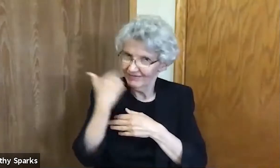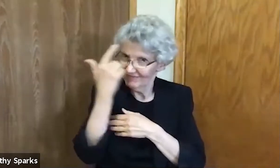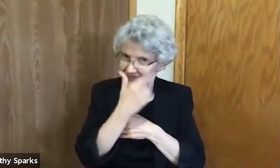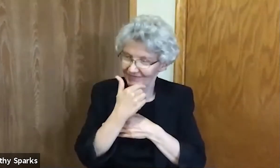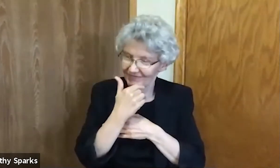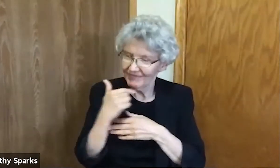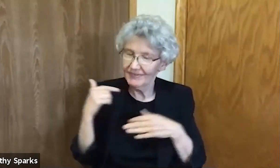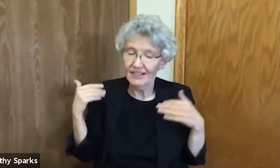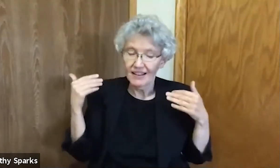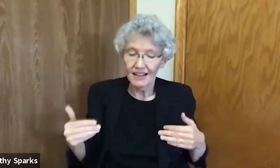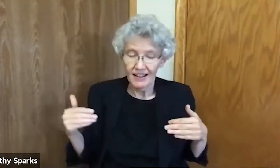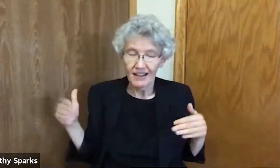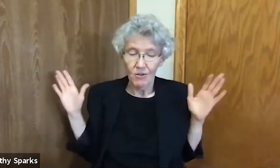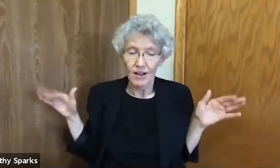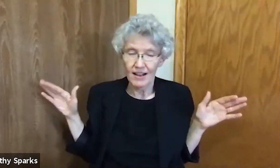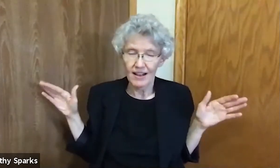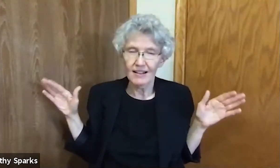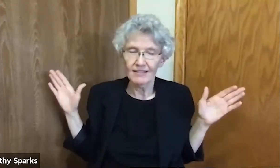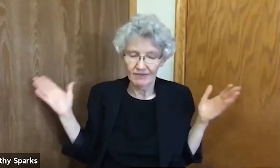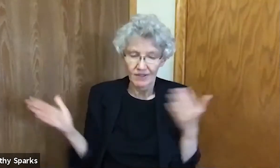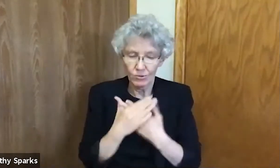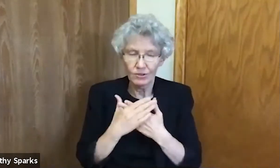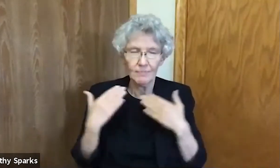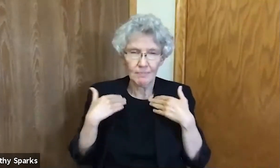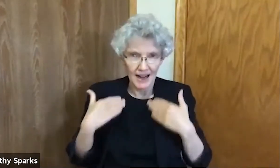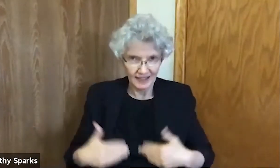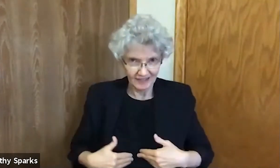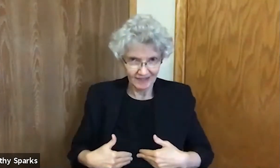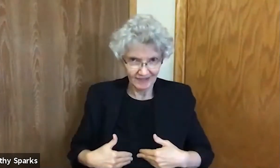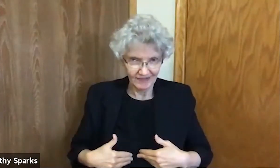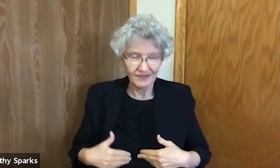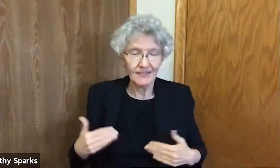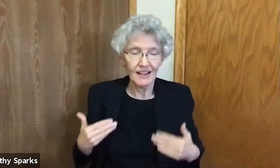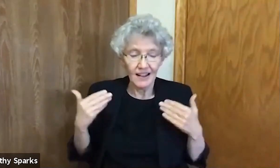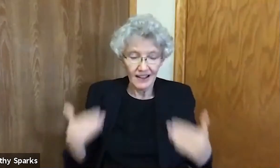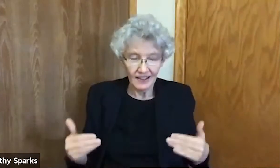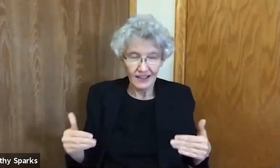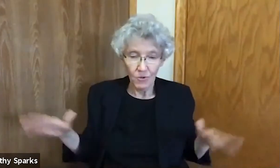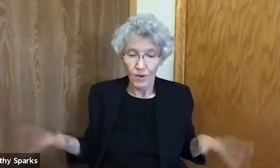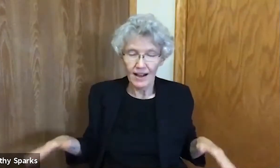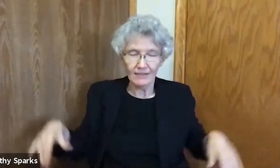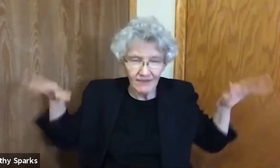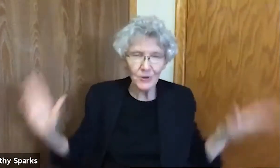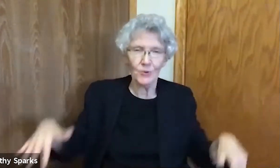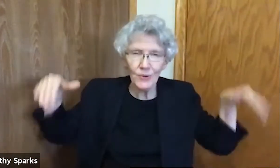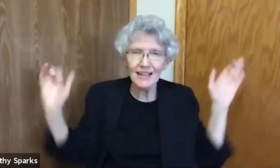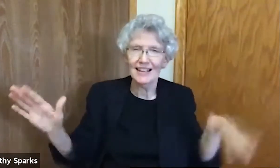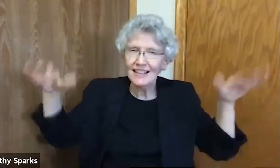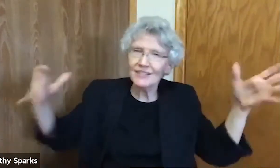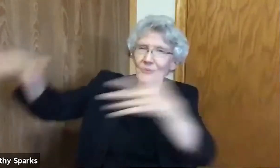They covered their faces with two of their wings. And their bodies with two more. They used the